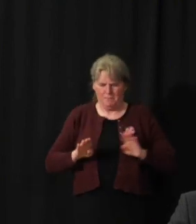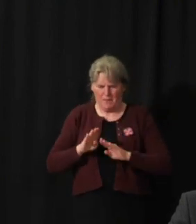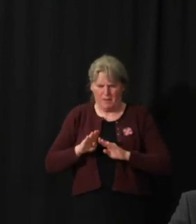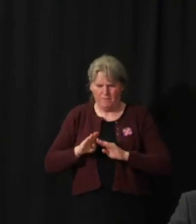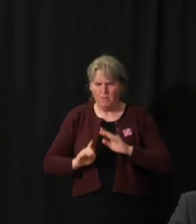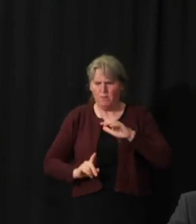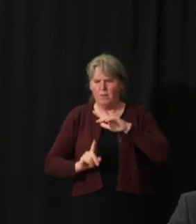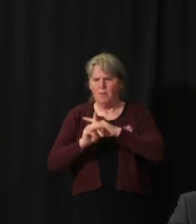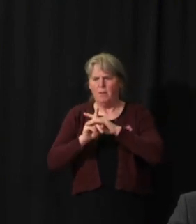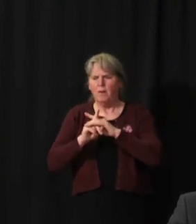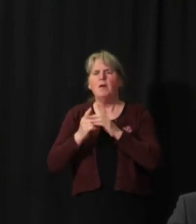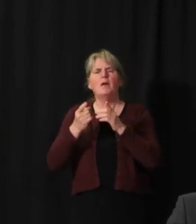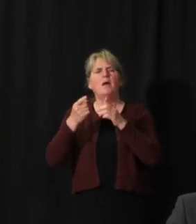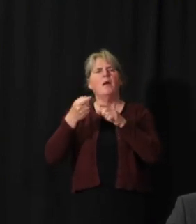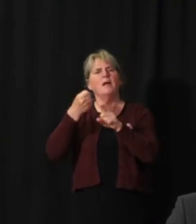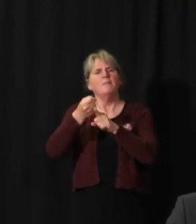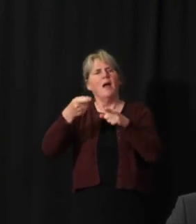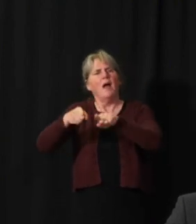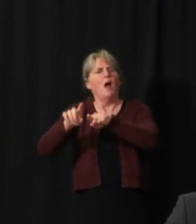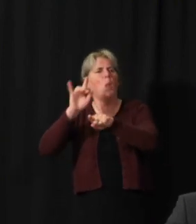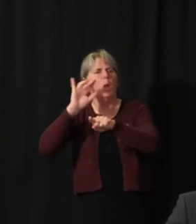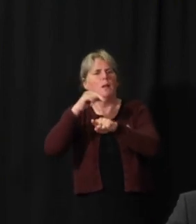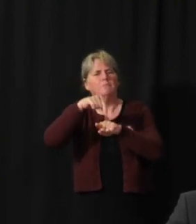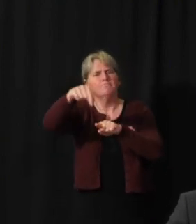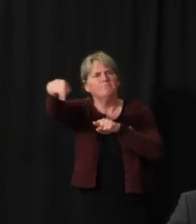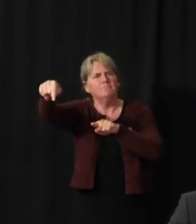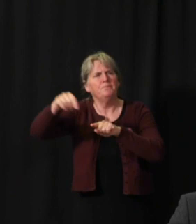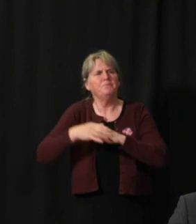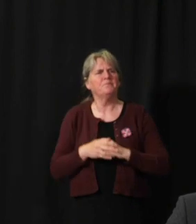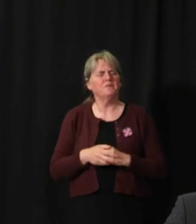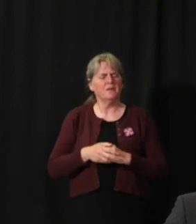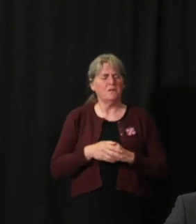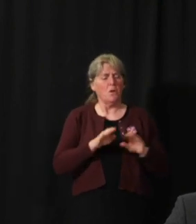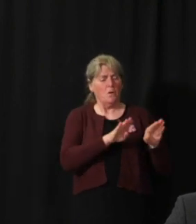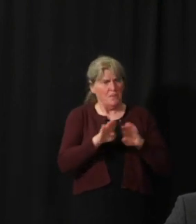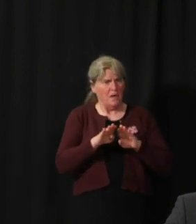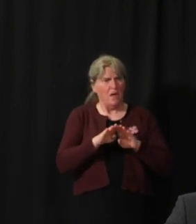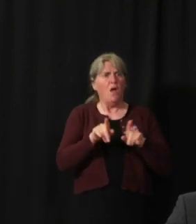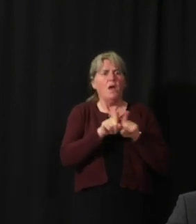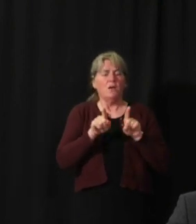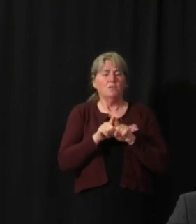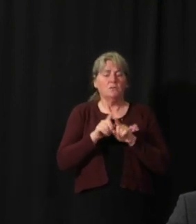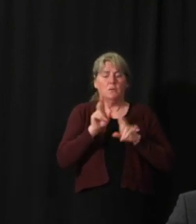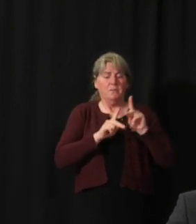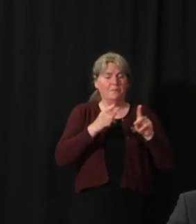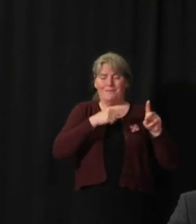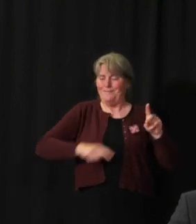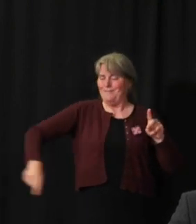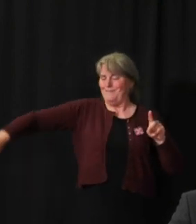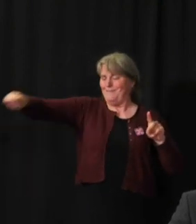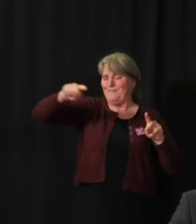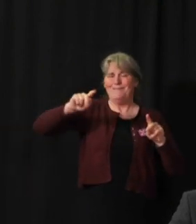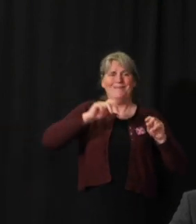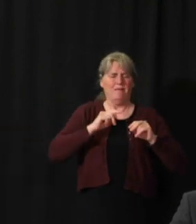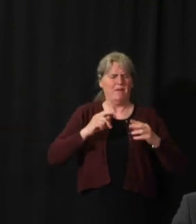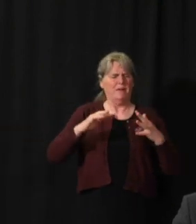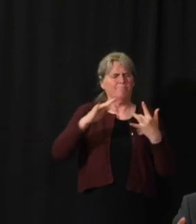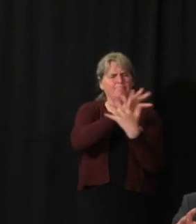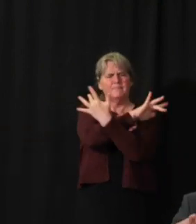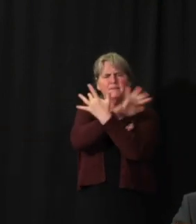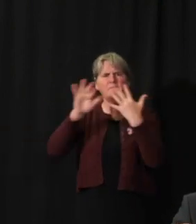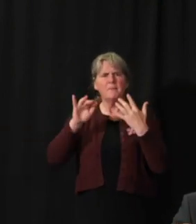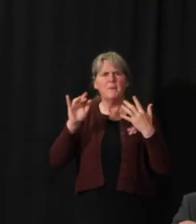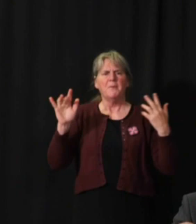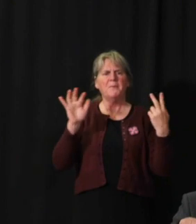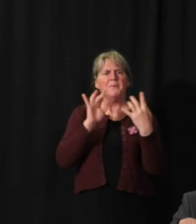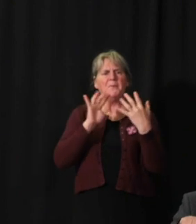of model is the individual behavior plus interactions of individuals within a population. And